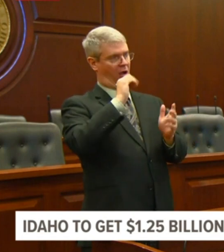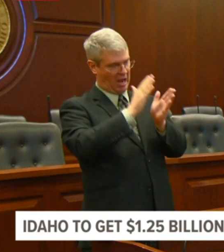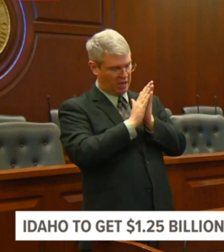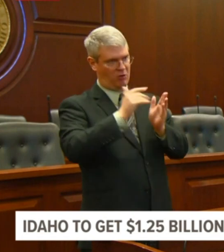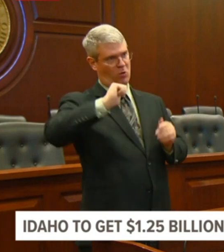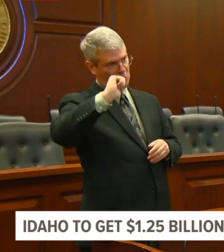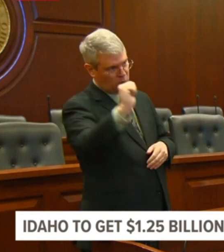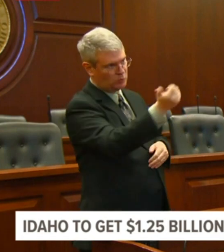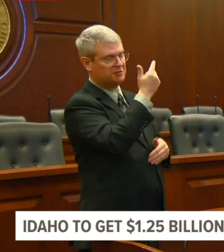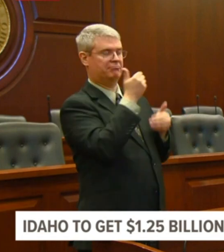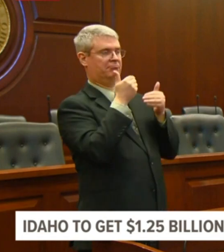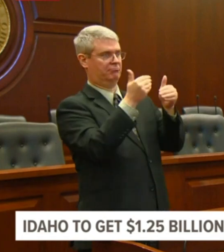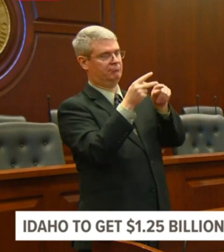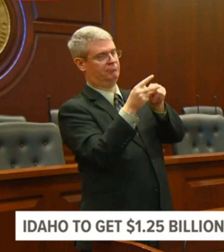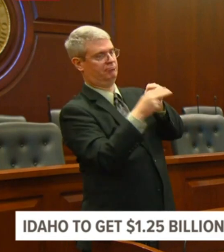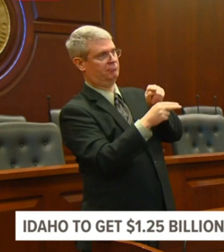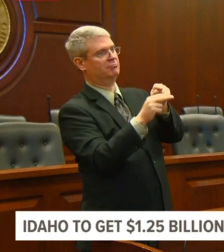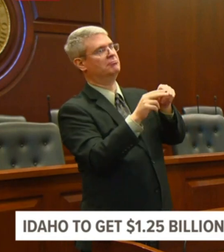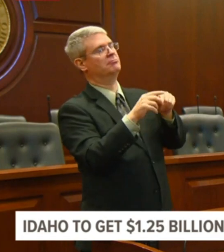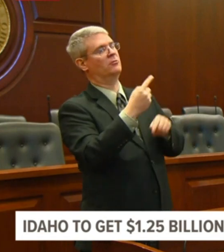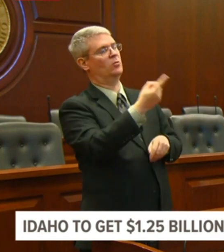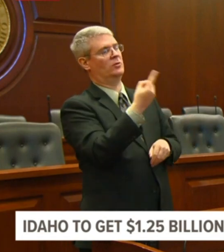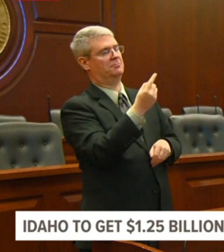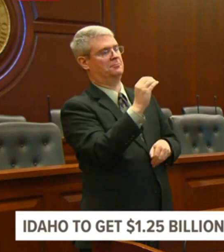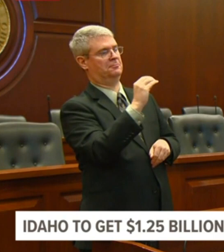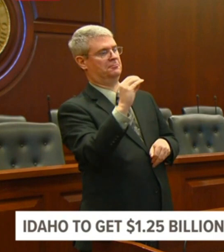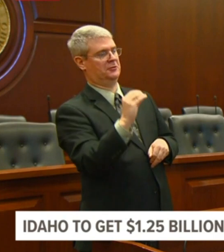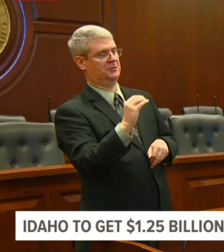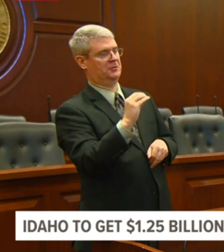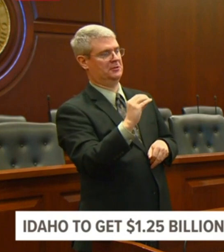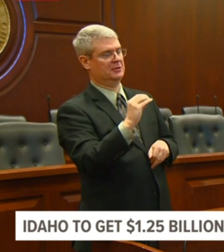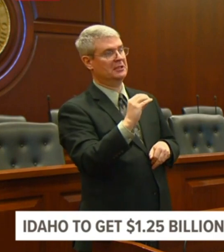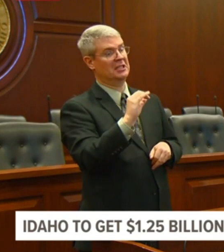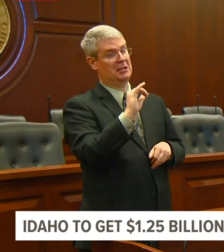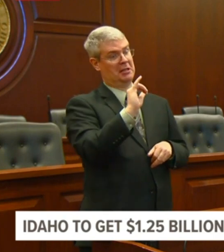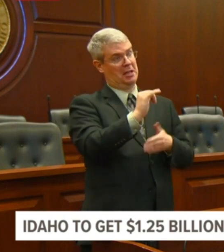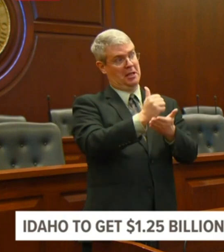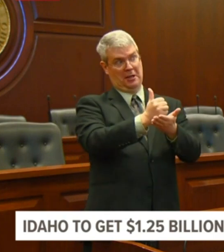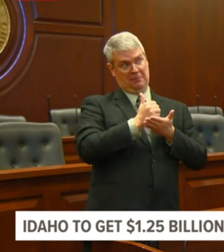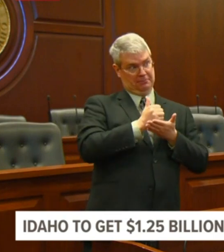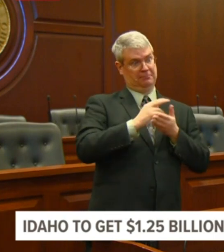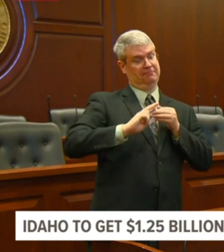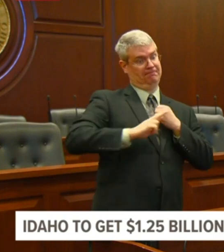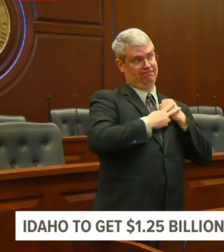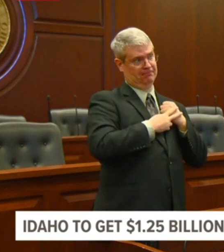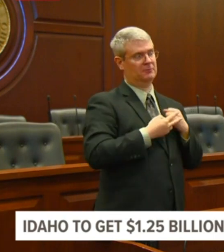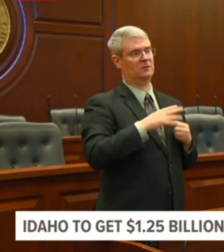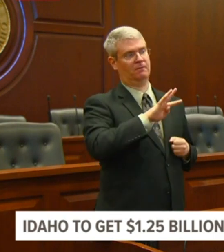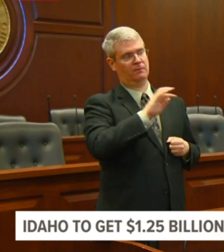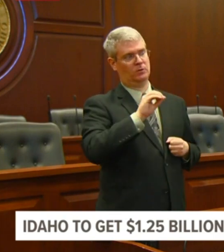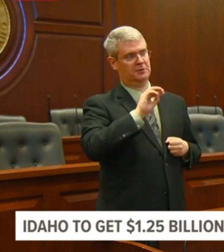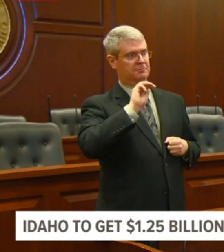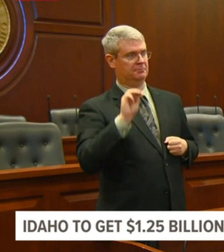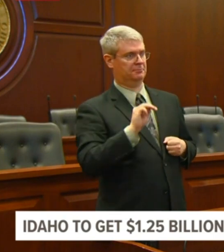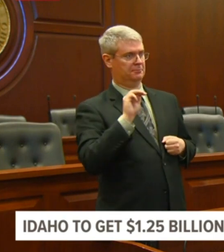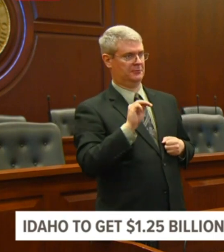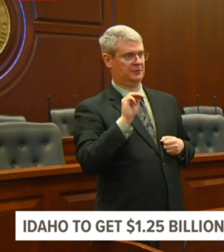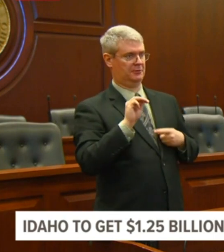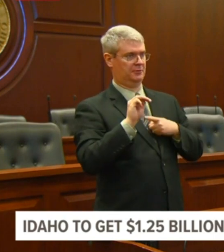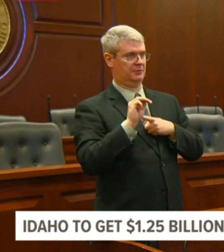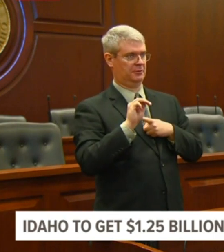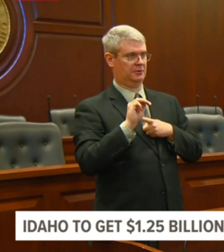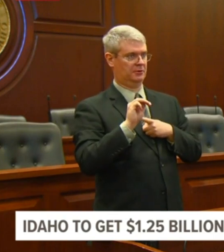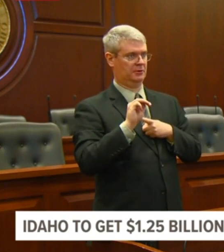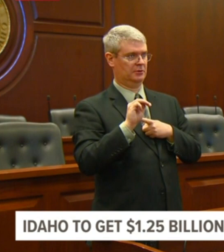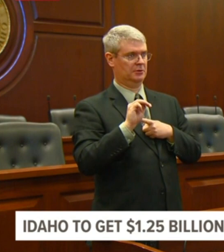statewide. I am exempting agencies with essential personnel providing direct support to the state's